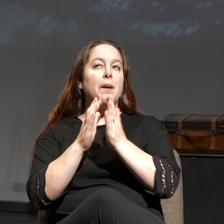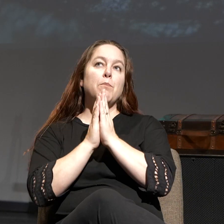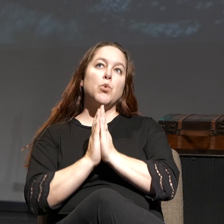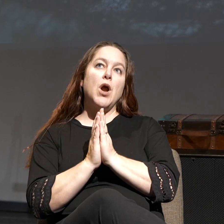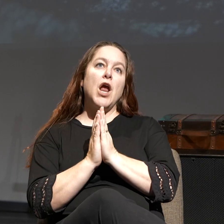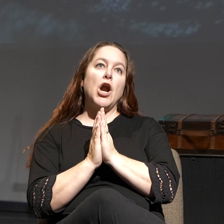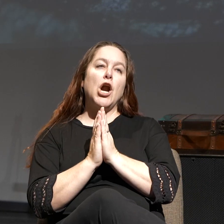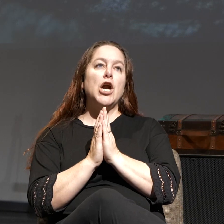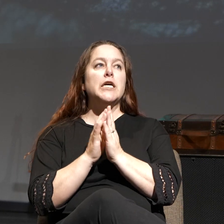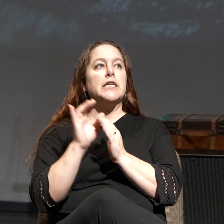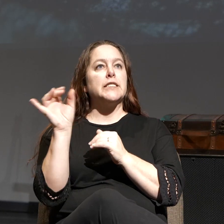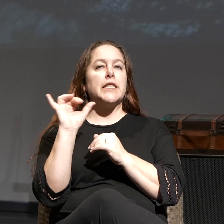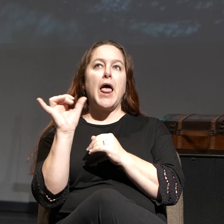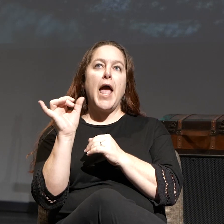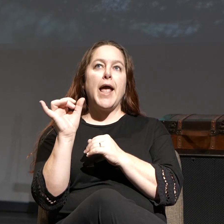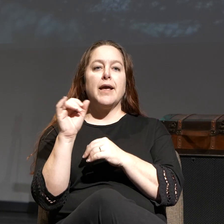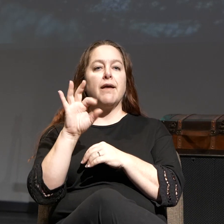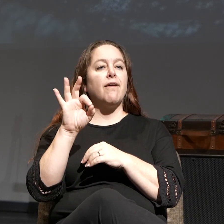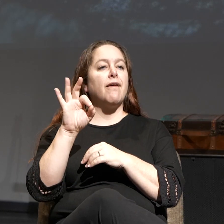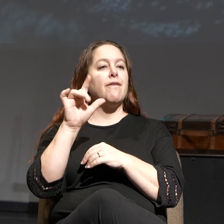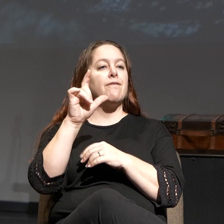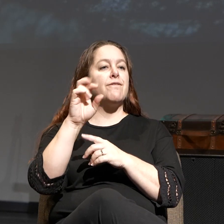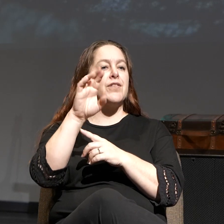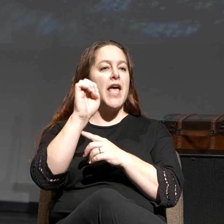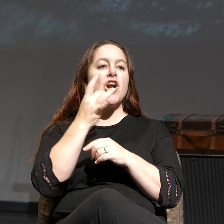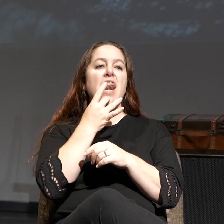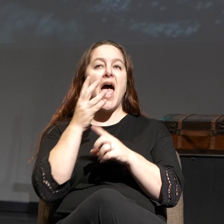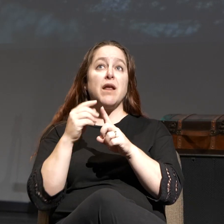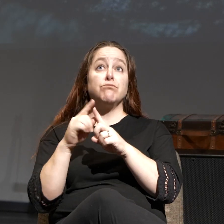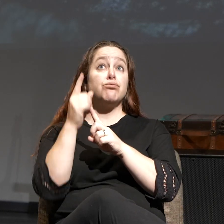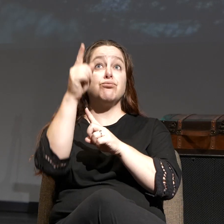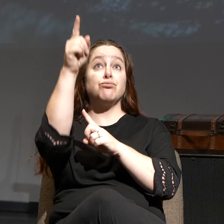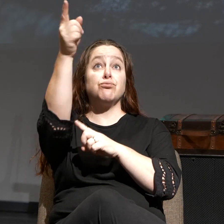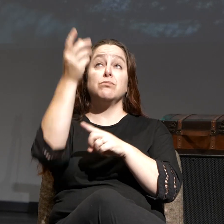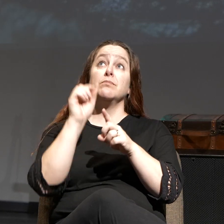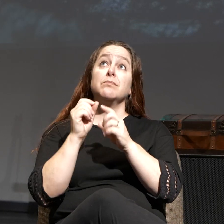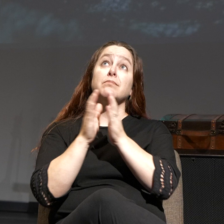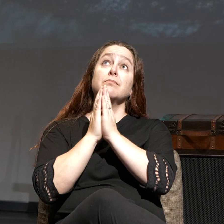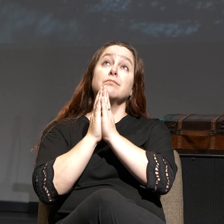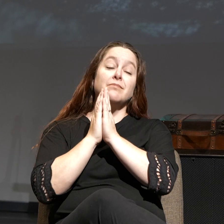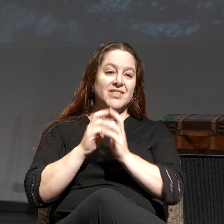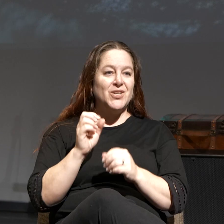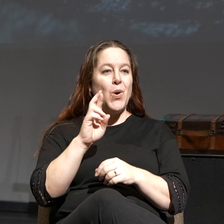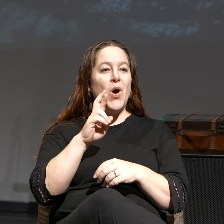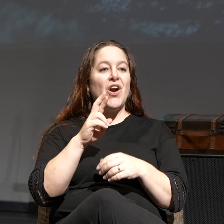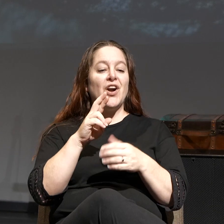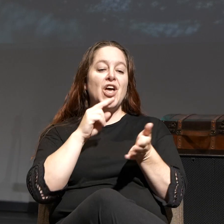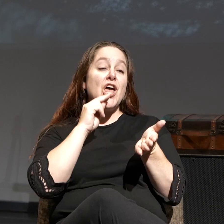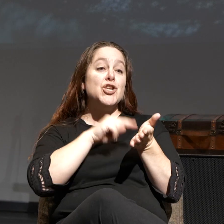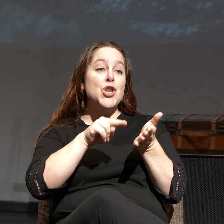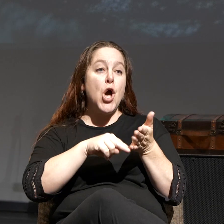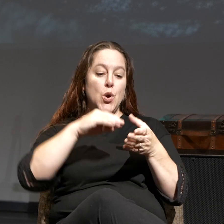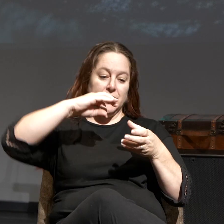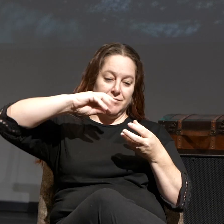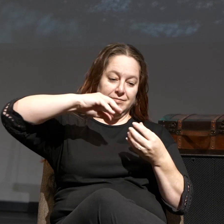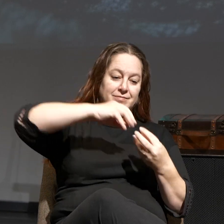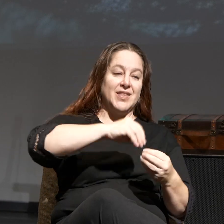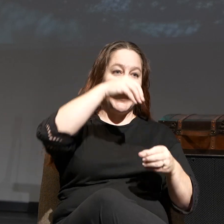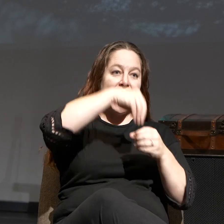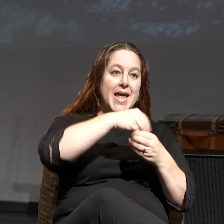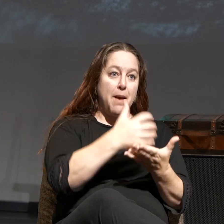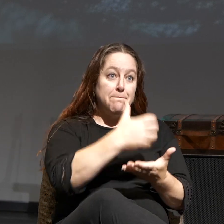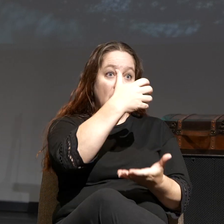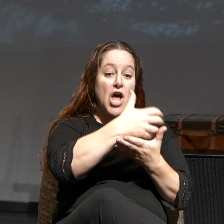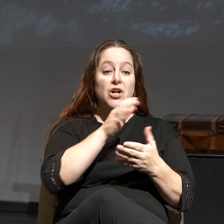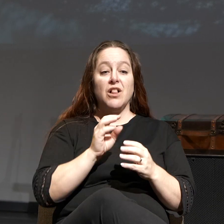shooting a flare in the sky or a note in a bottle thrown into the sea, like, is anybody out there?